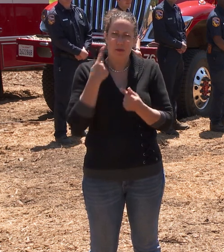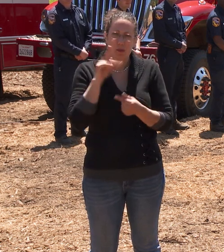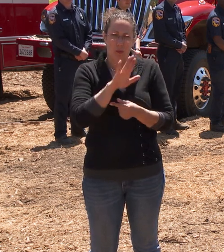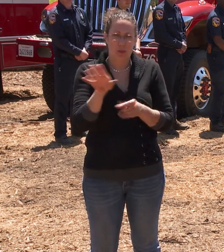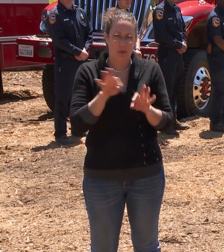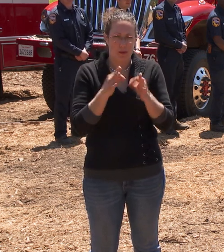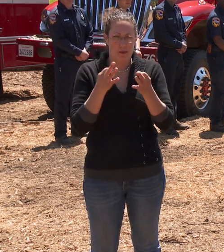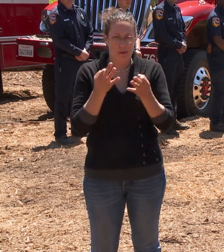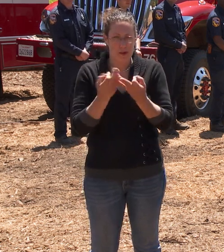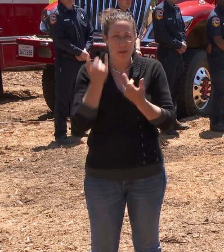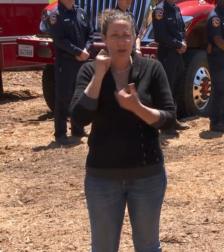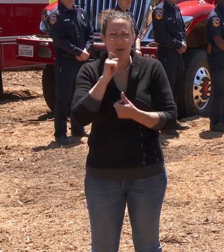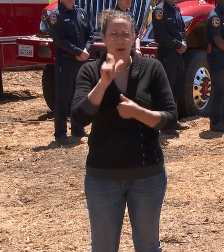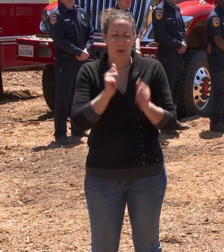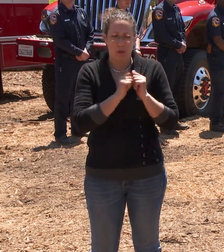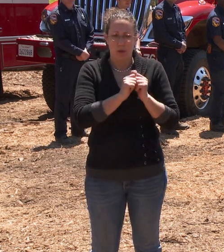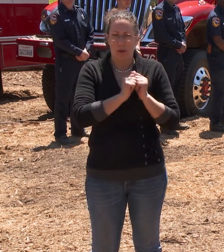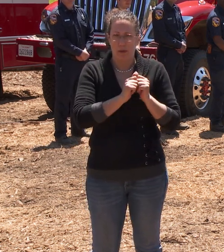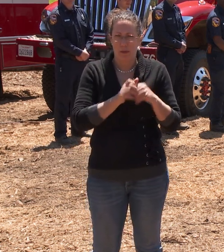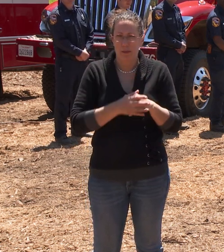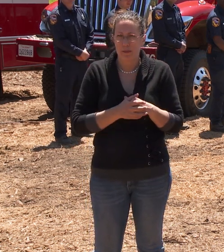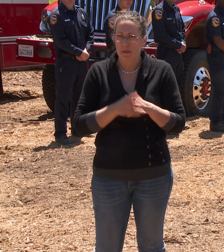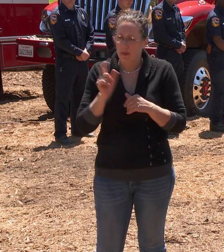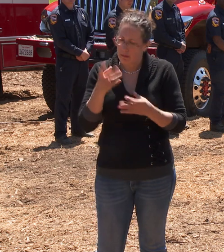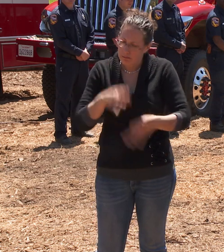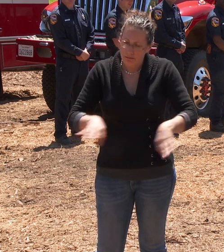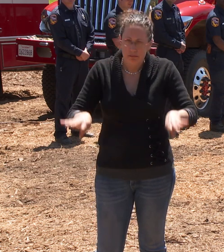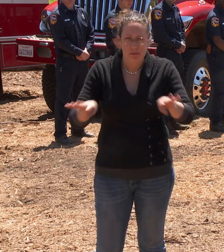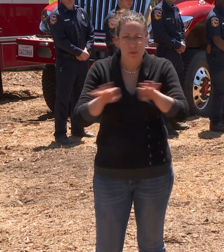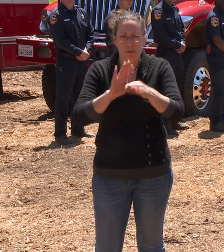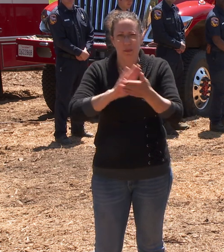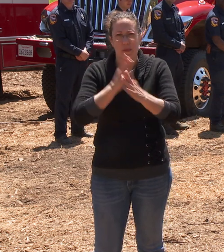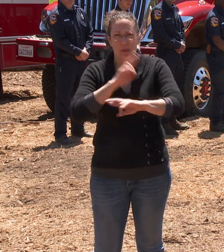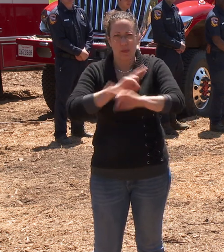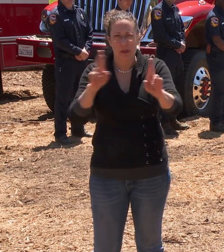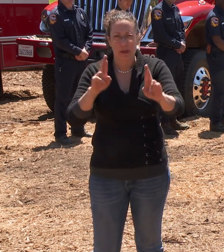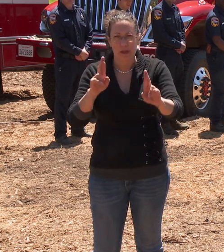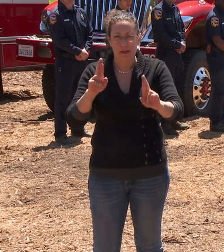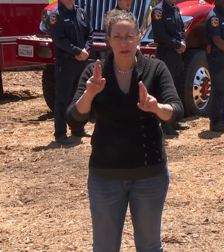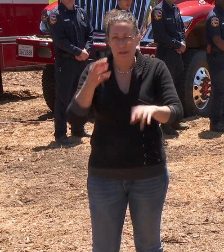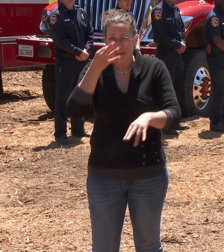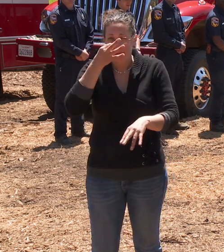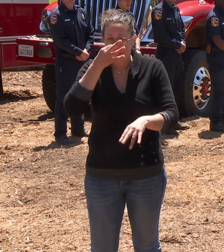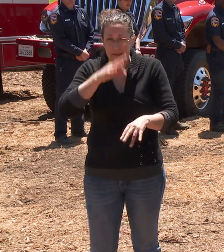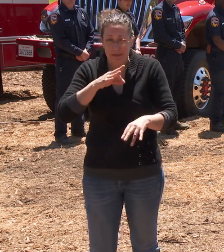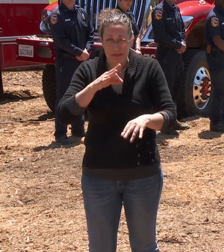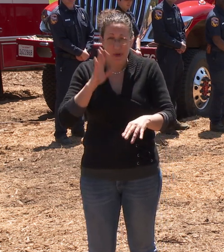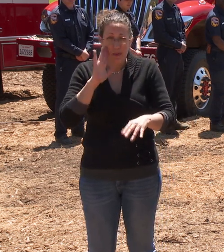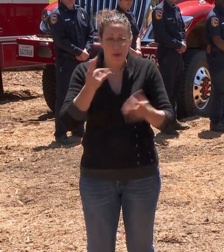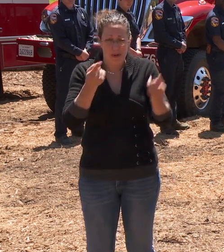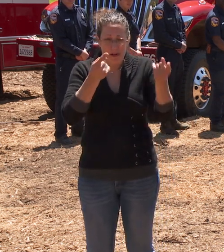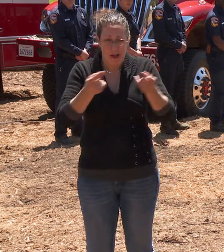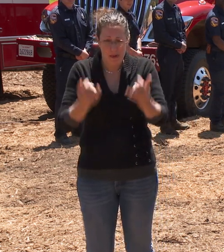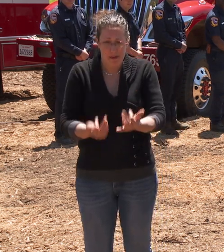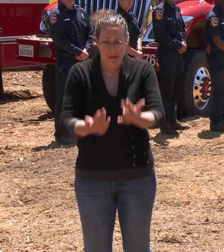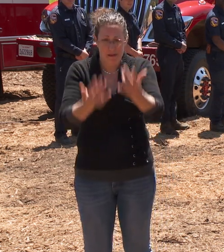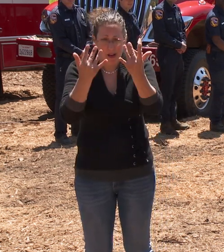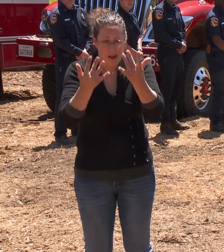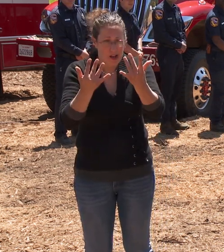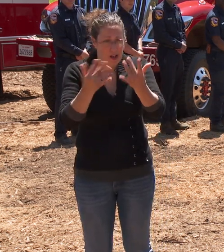steps in preparedness. In the face of imminent wildfire danger, don't wait for an evacuation order.